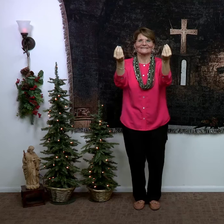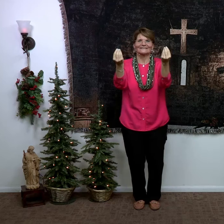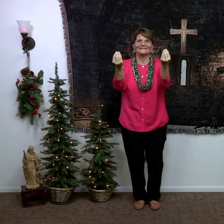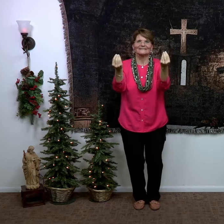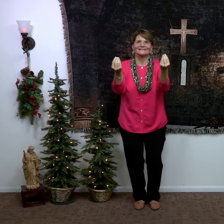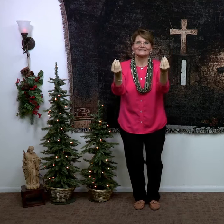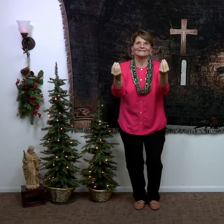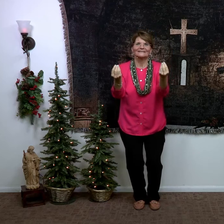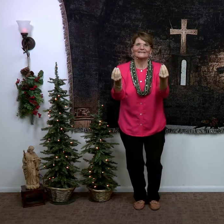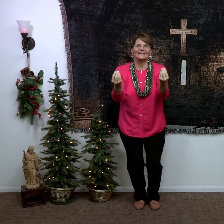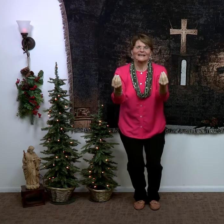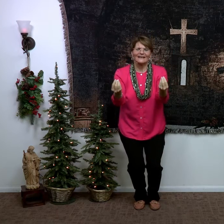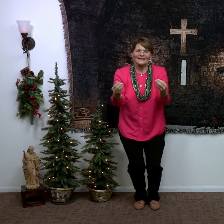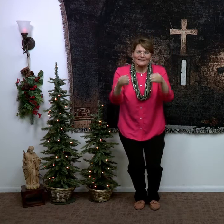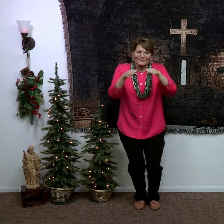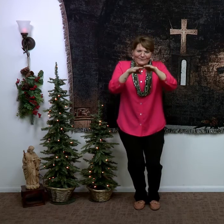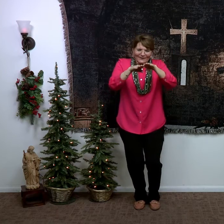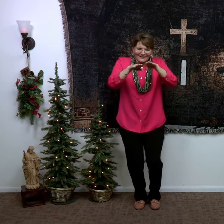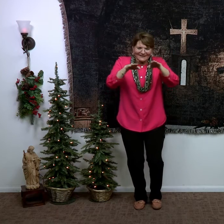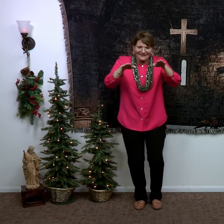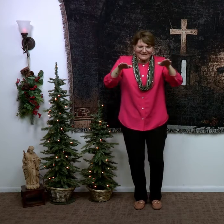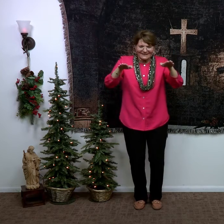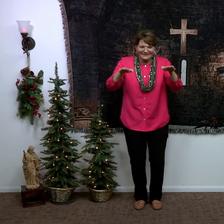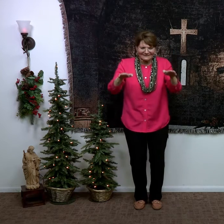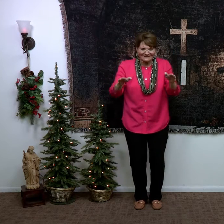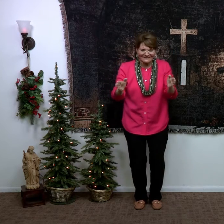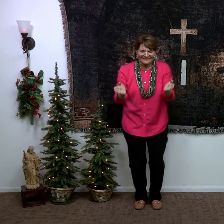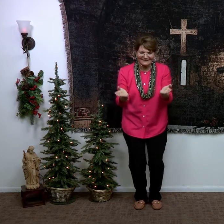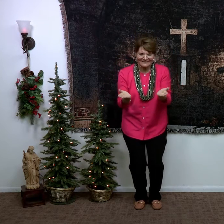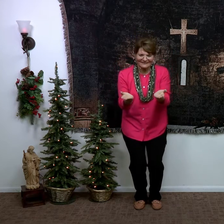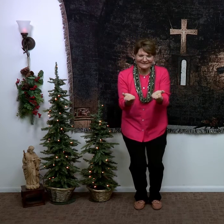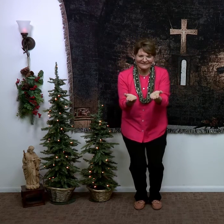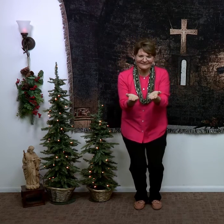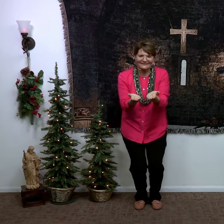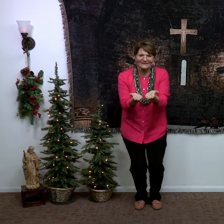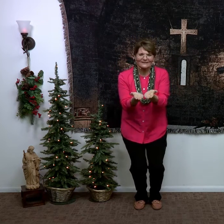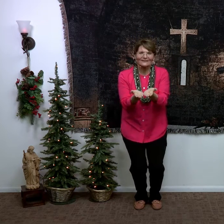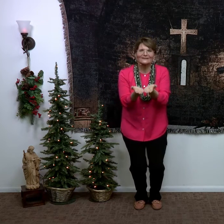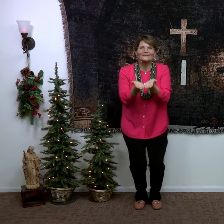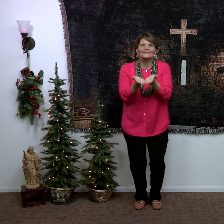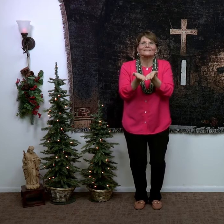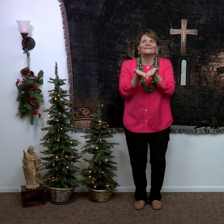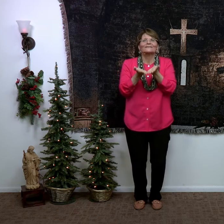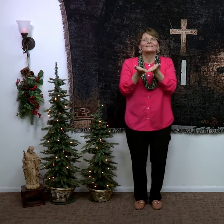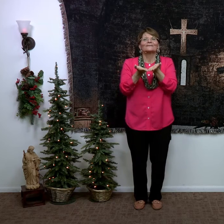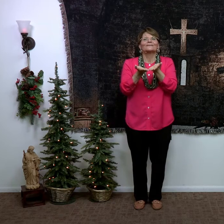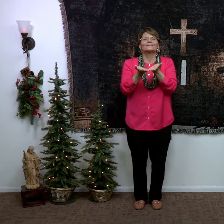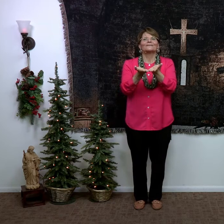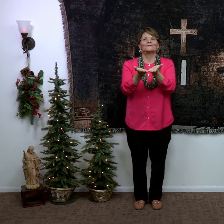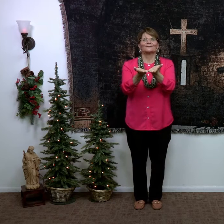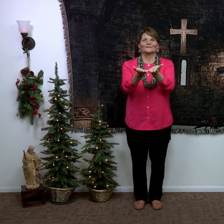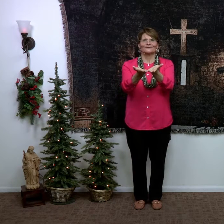And presents on the tree